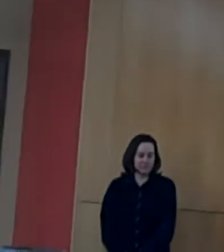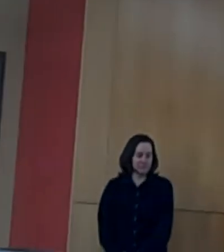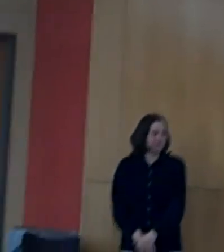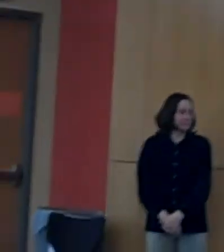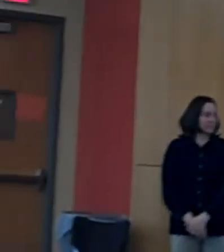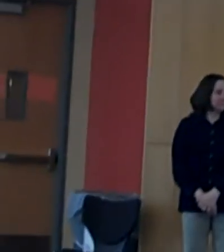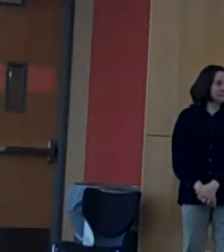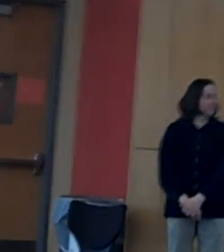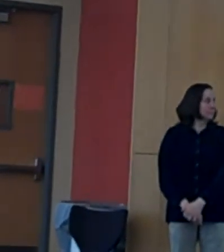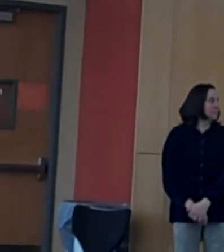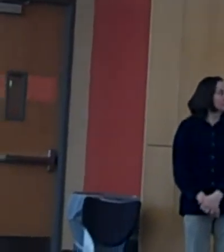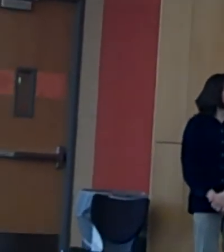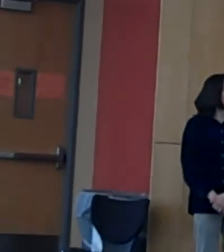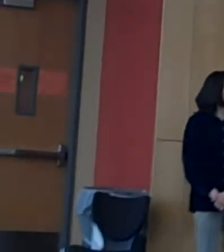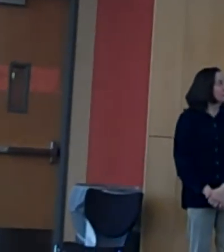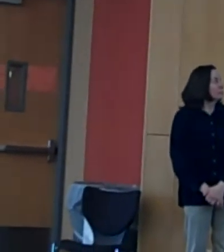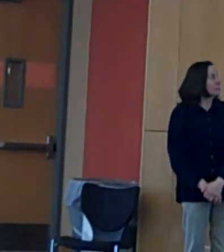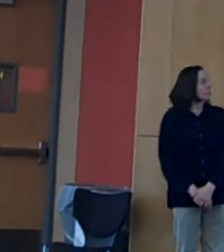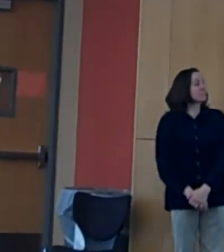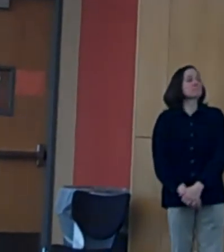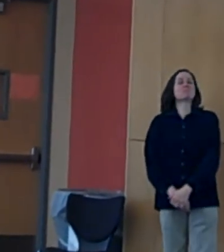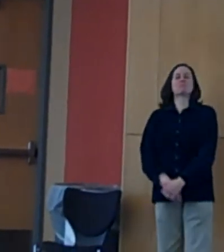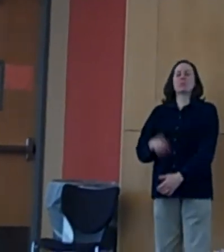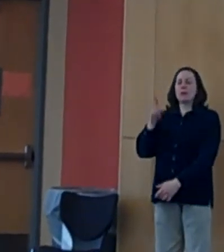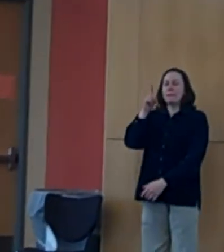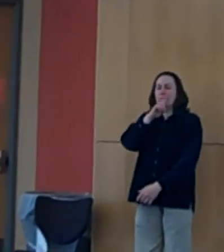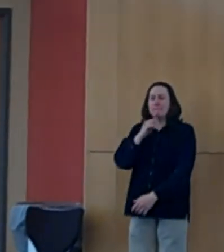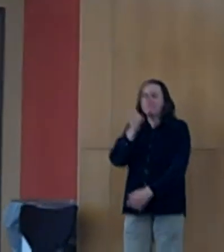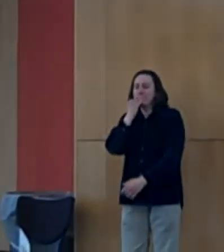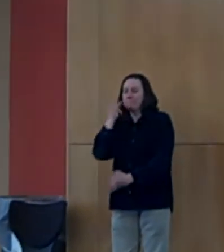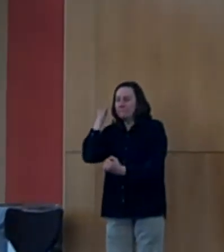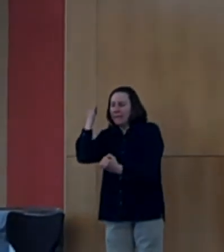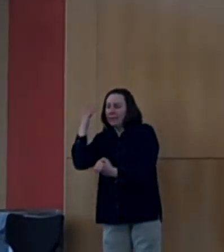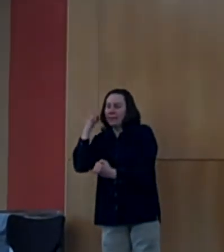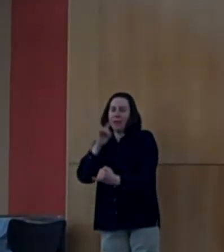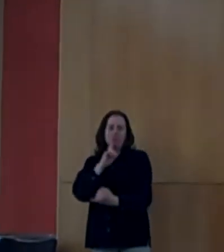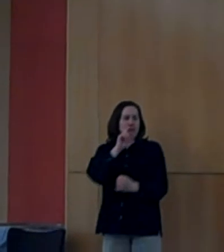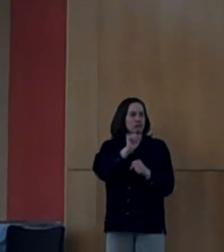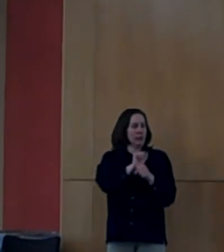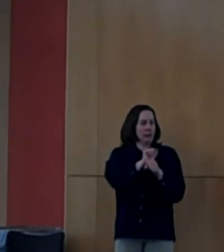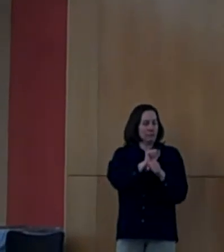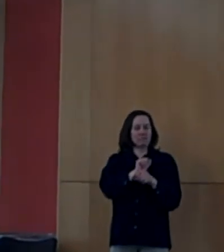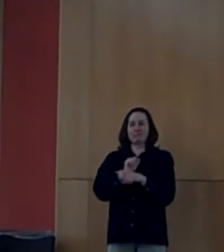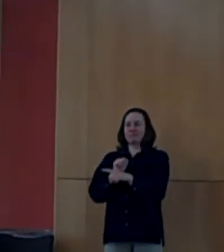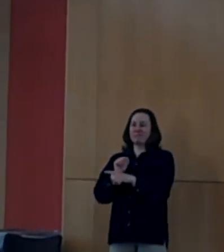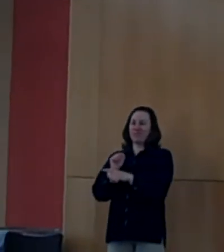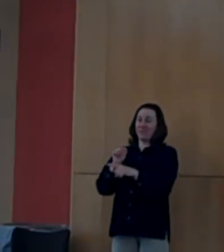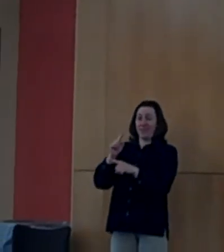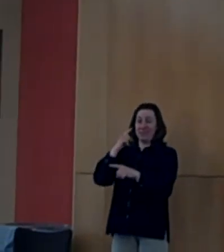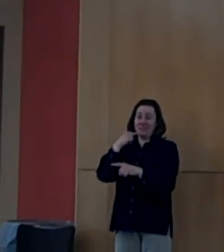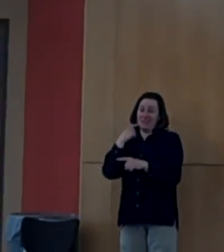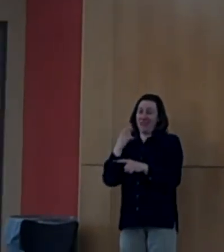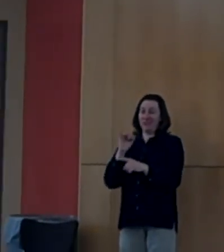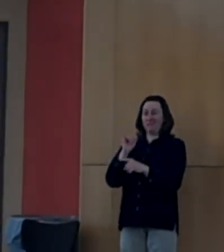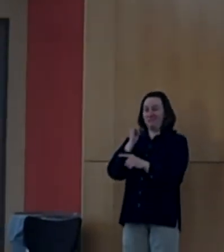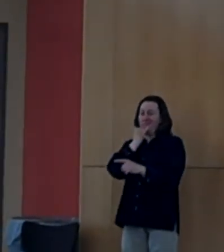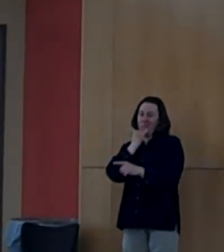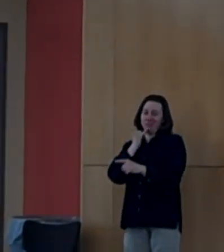In the midst of reality, the first myth, homeschooling produces misfits which lacks social skills needed to